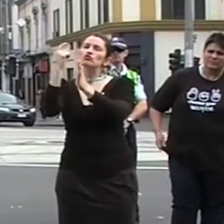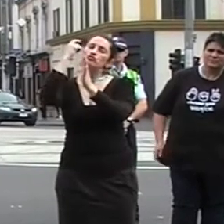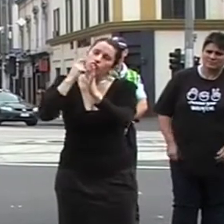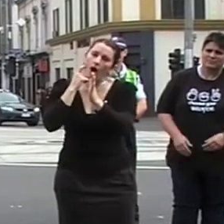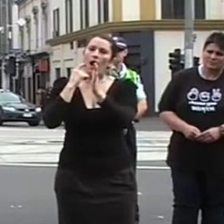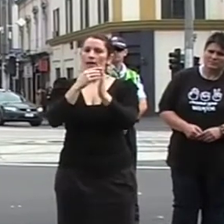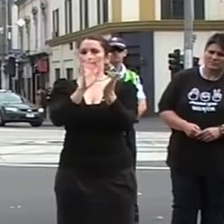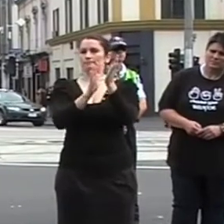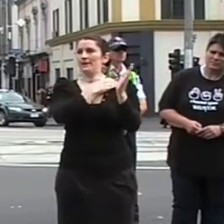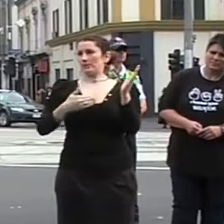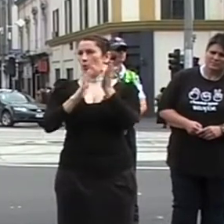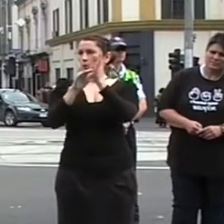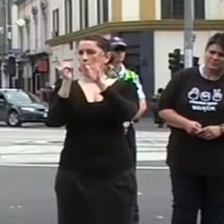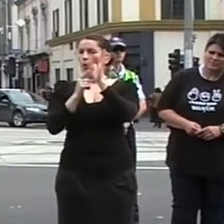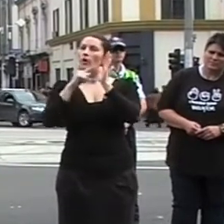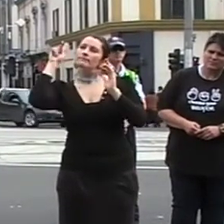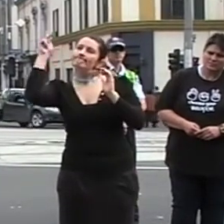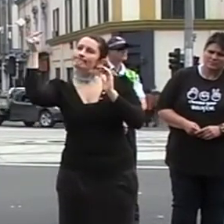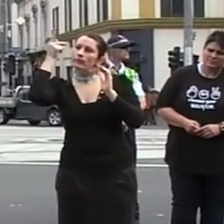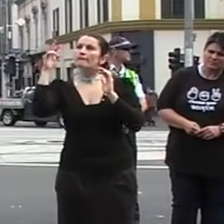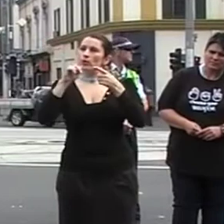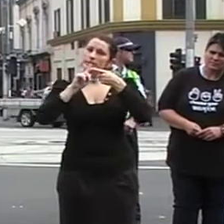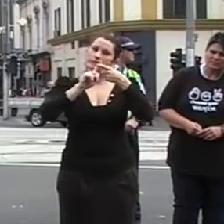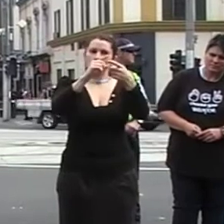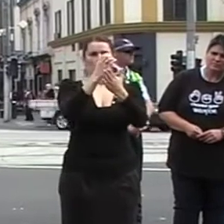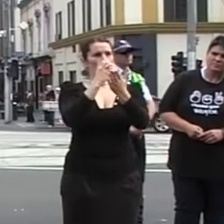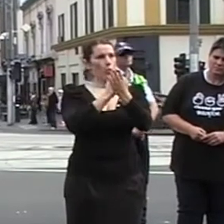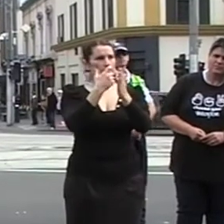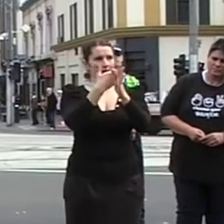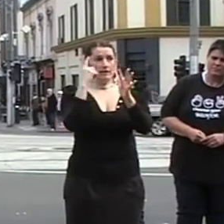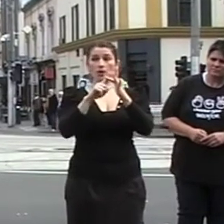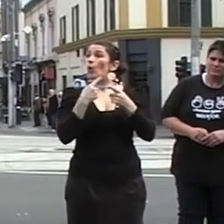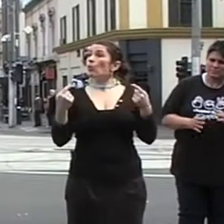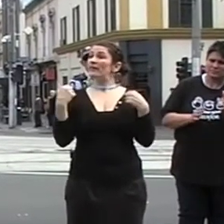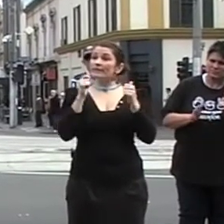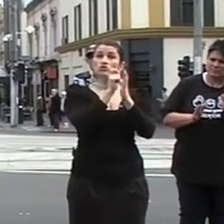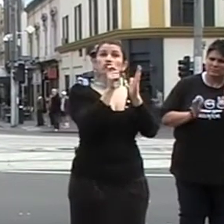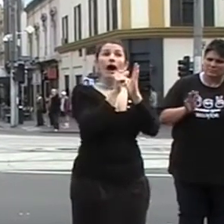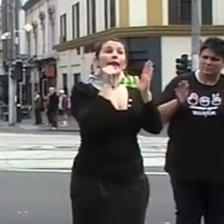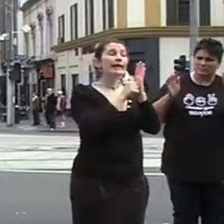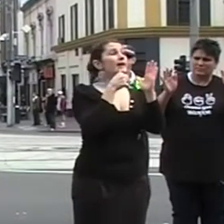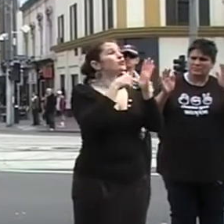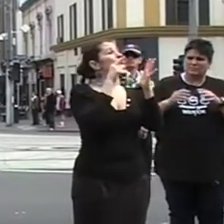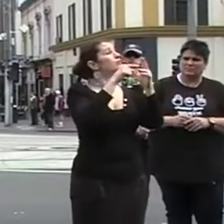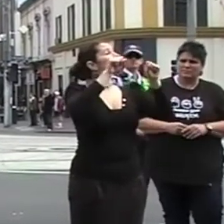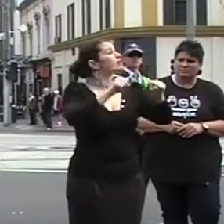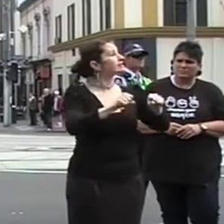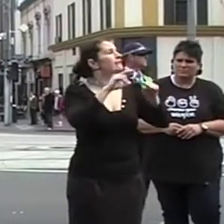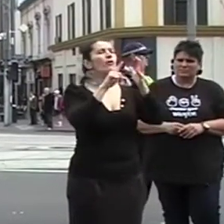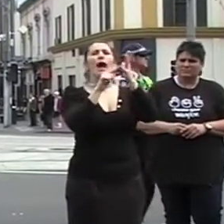Diploma of Auslan at Kangen. We have written to the President of the Upper House to ask permission for an Auslan interpreter